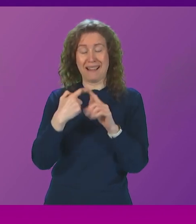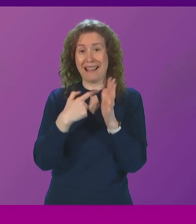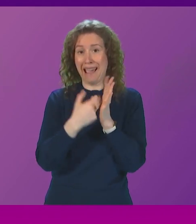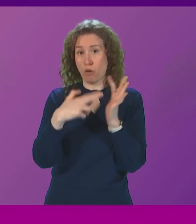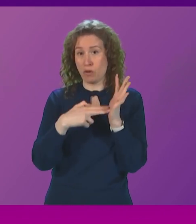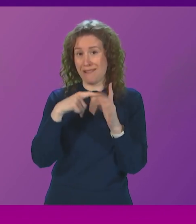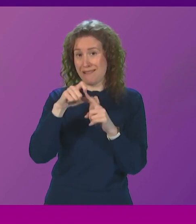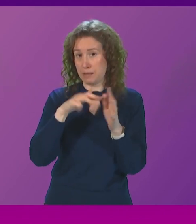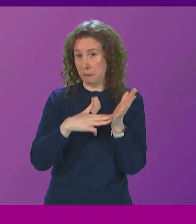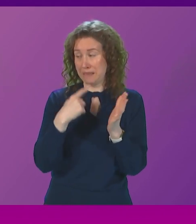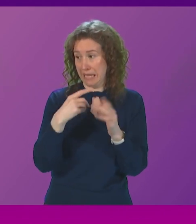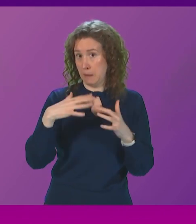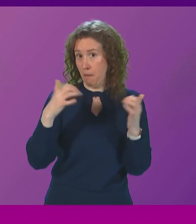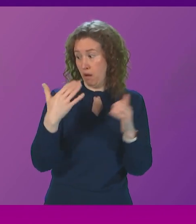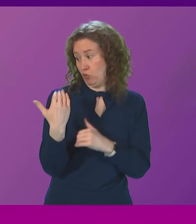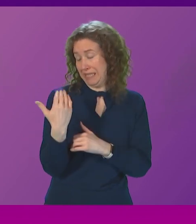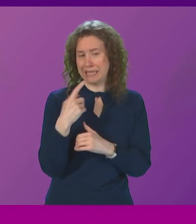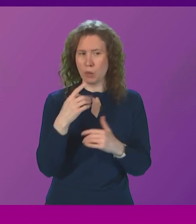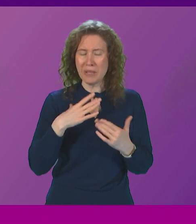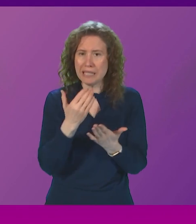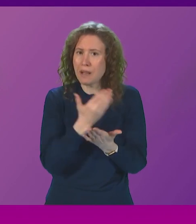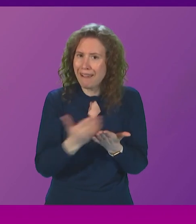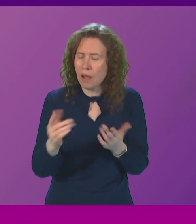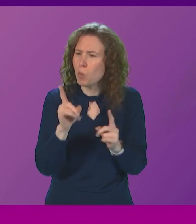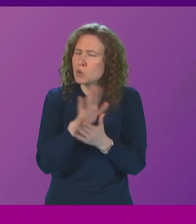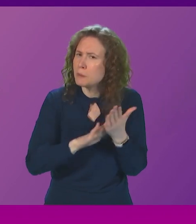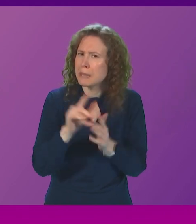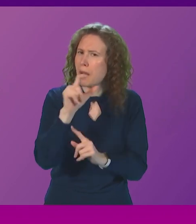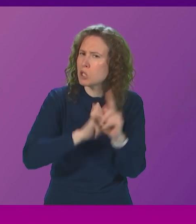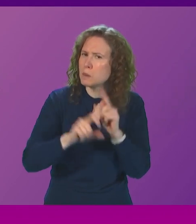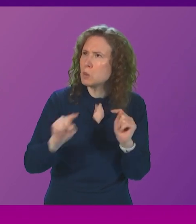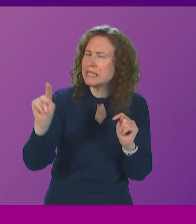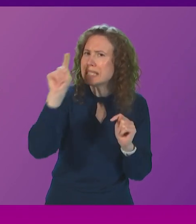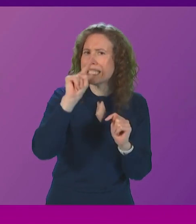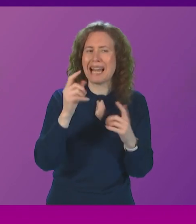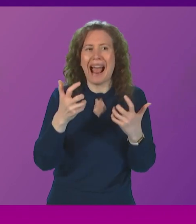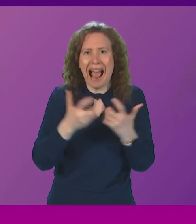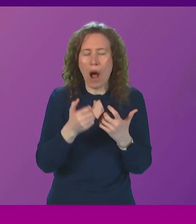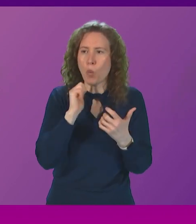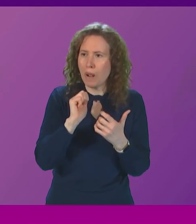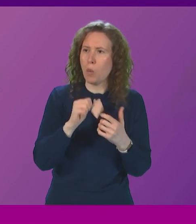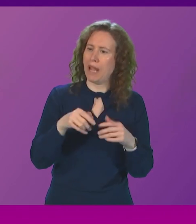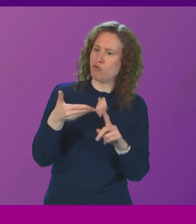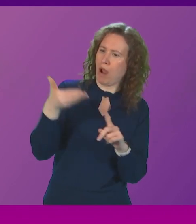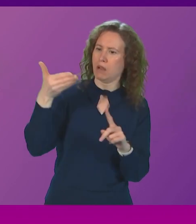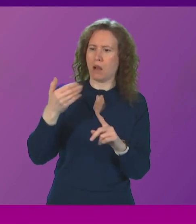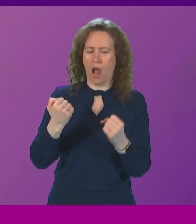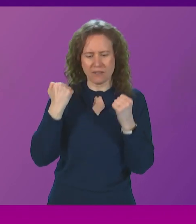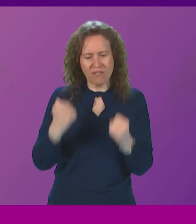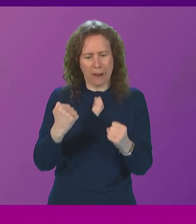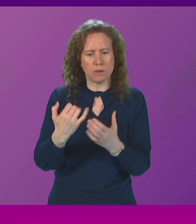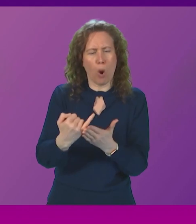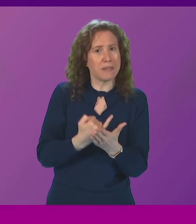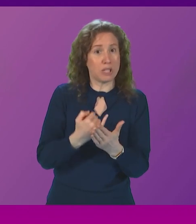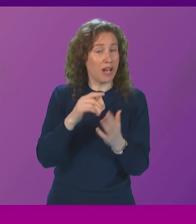Parliament two days ago, we need clarity on how these communities will be defined and how we will gauge vehement opposition. Even the SNP are saying